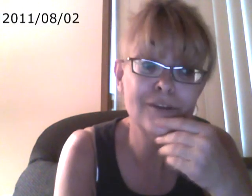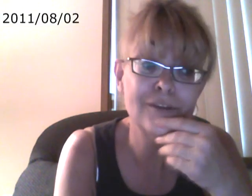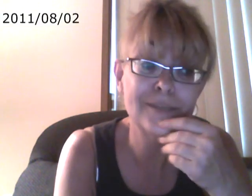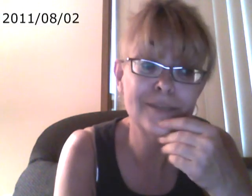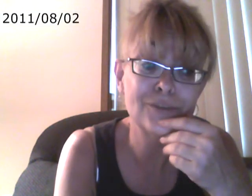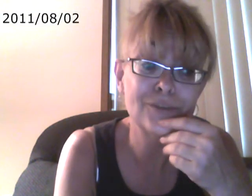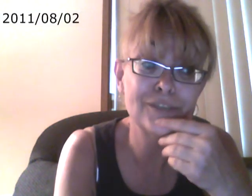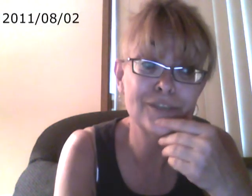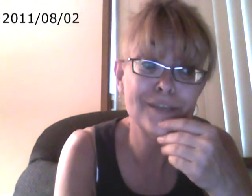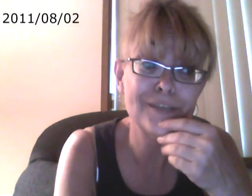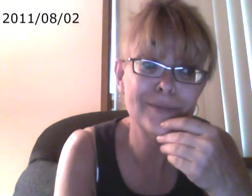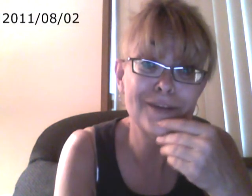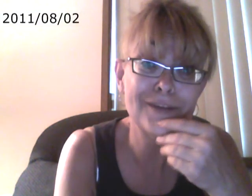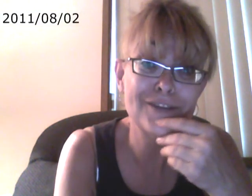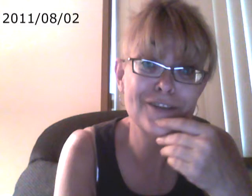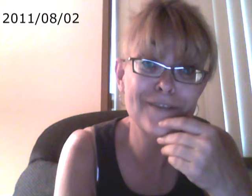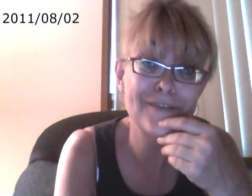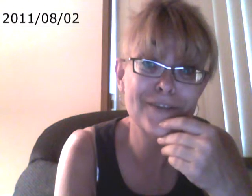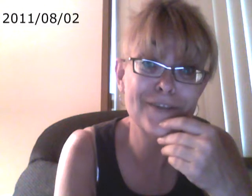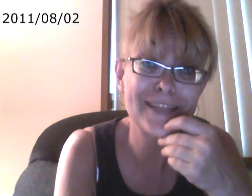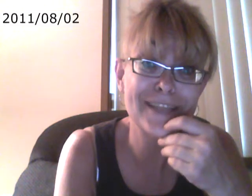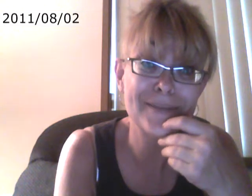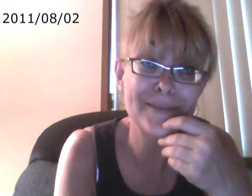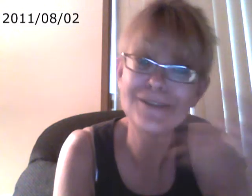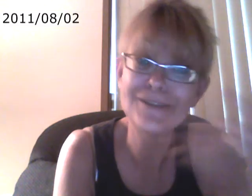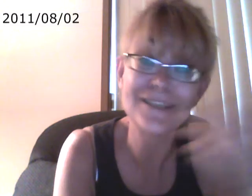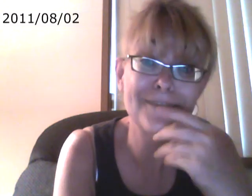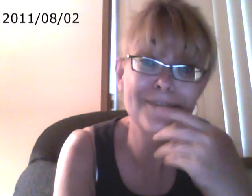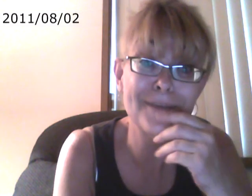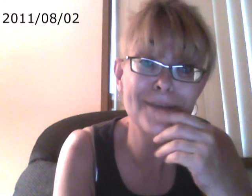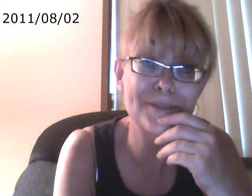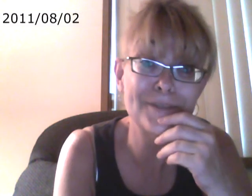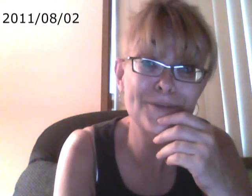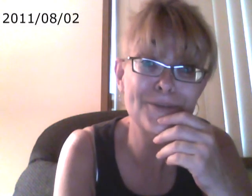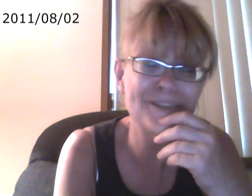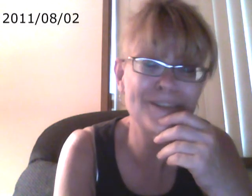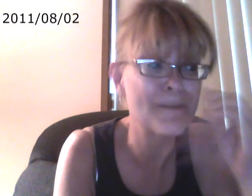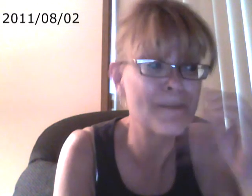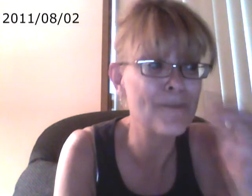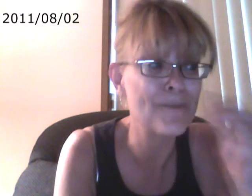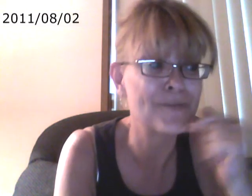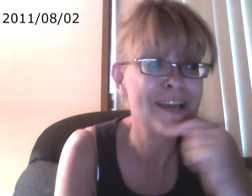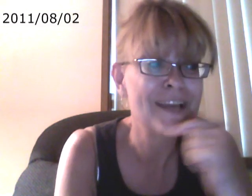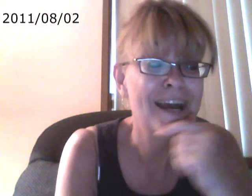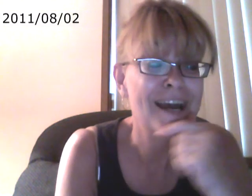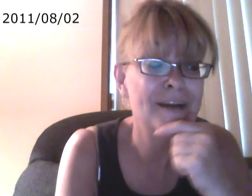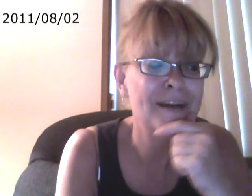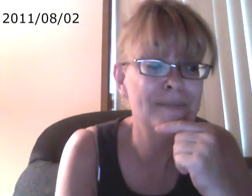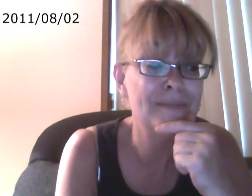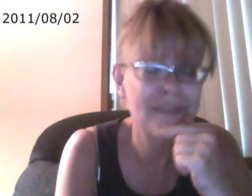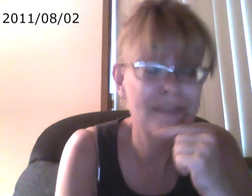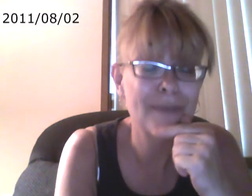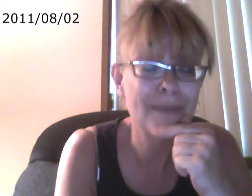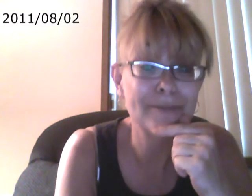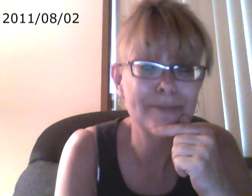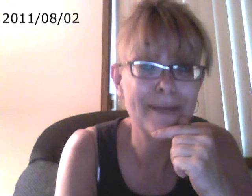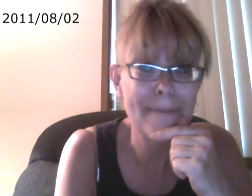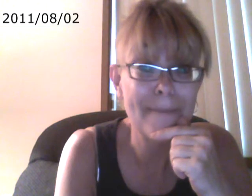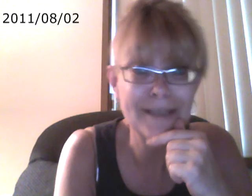are being told they're disabled. But they're actually very, very labeled. You just give them a couple of tools and poof, um, they'd be able to make a massive